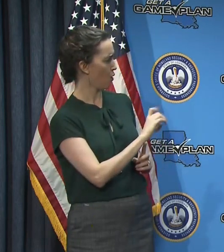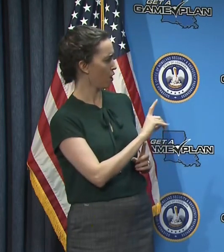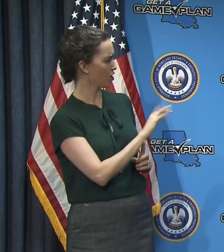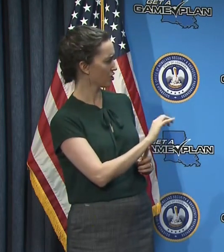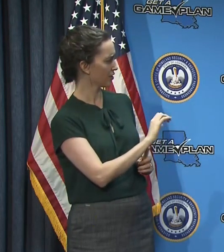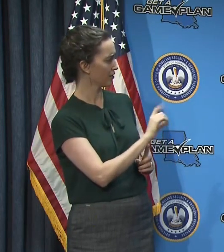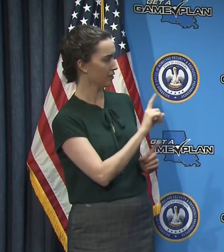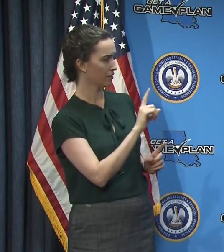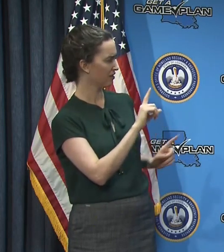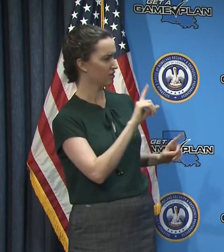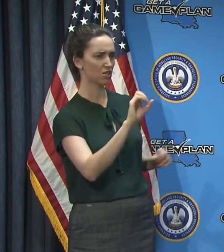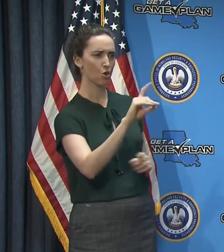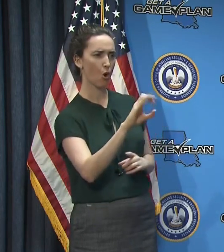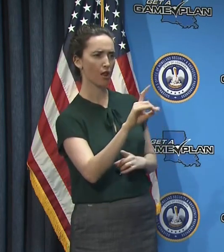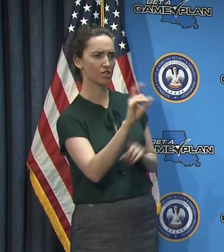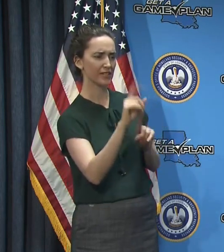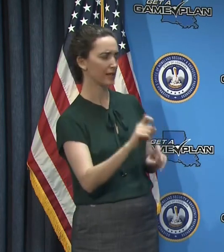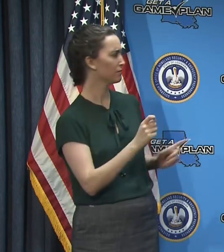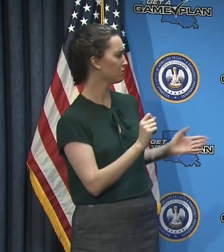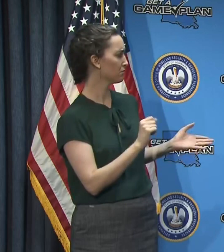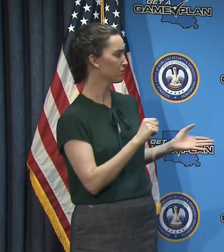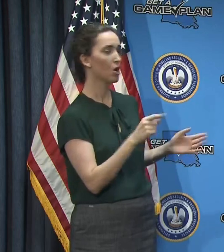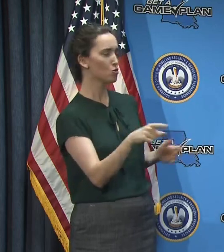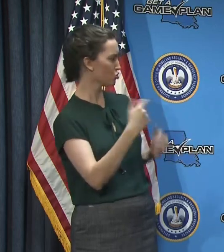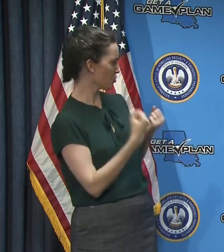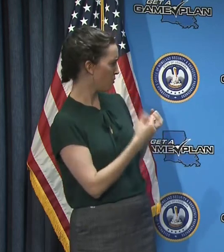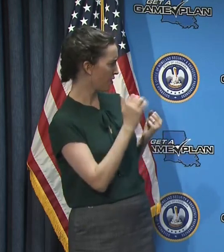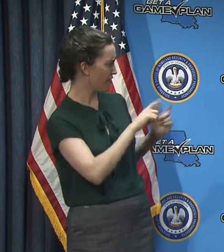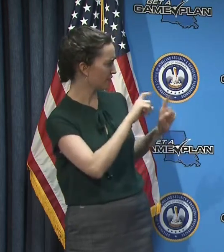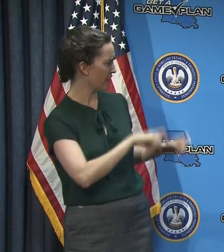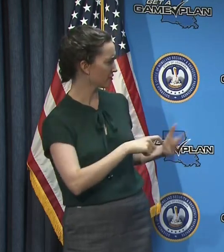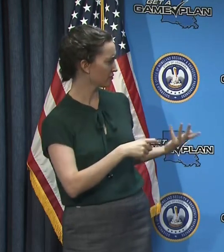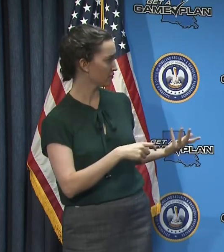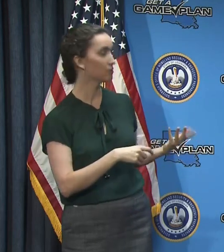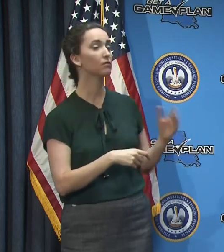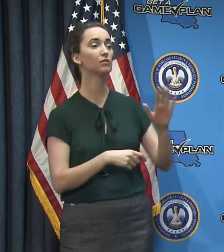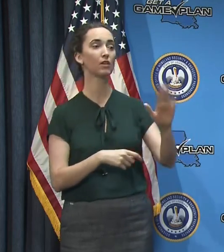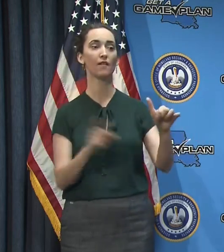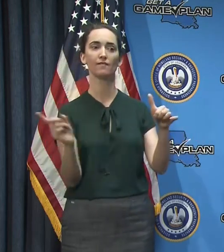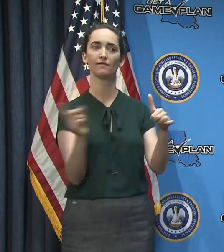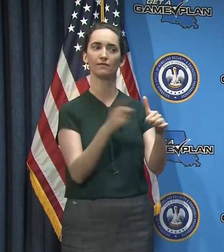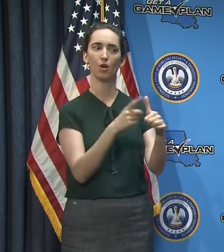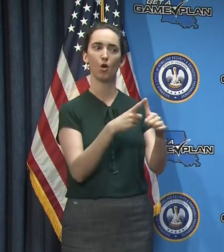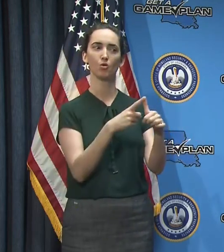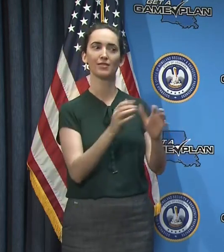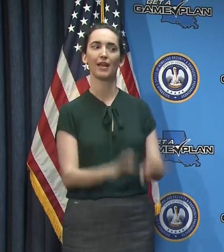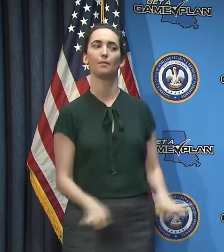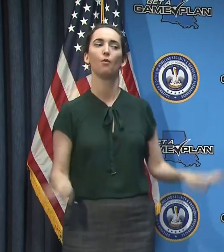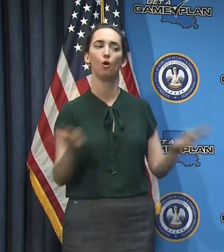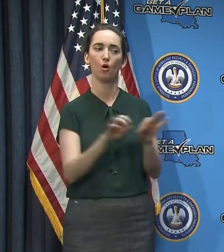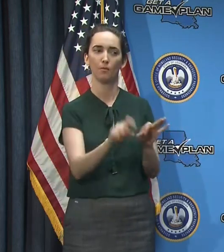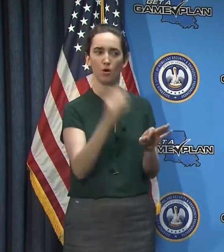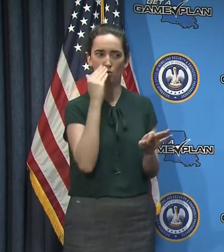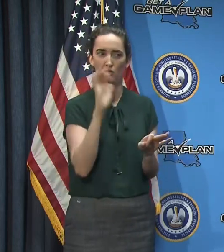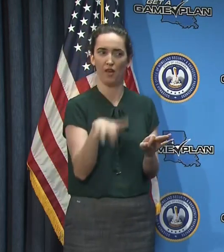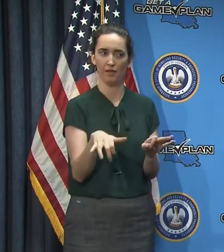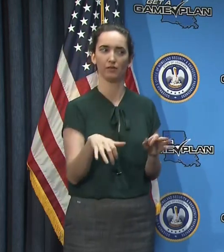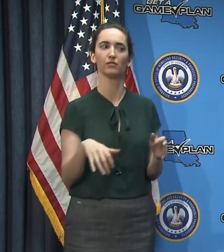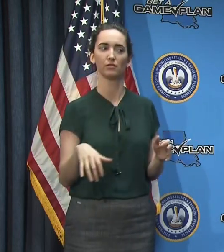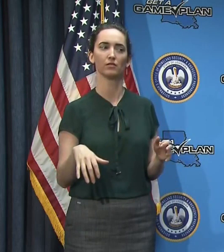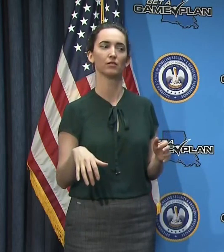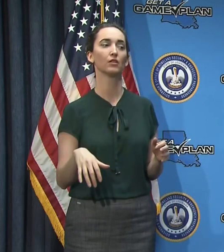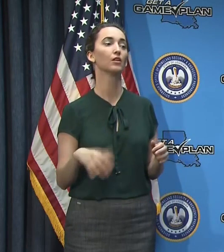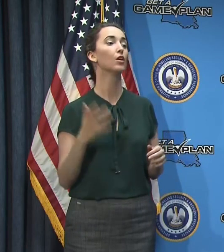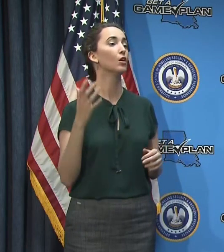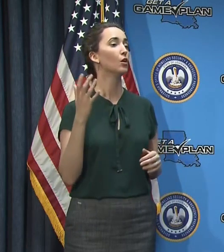like inform when we reopen? Yeah. Well, first of all, it's, it's critically important to know that. Um, and as we